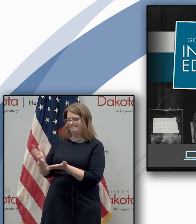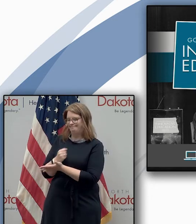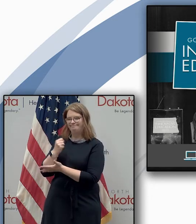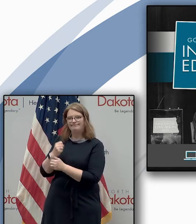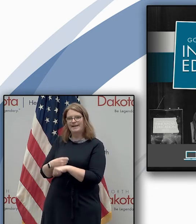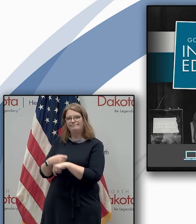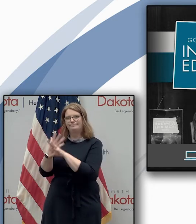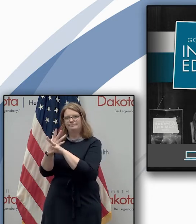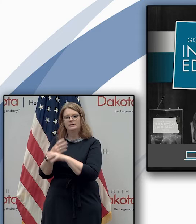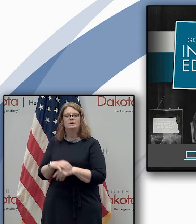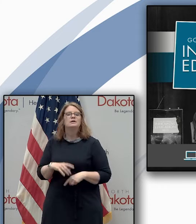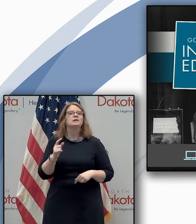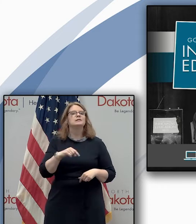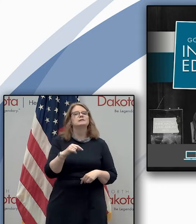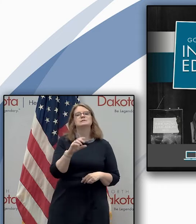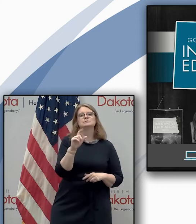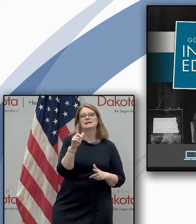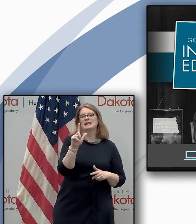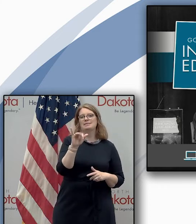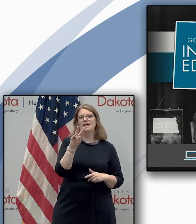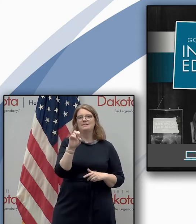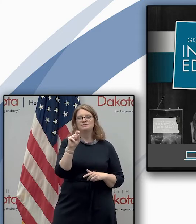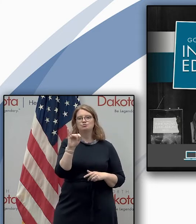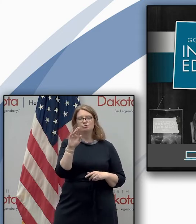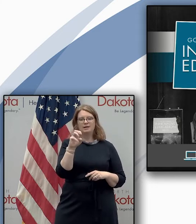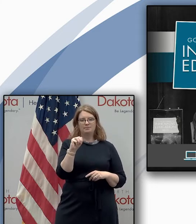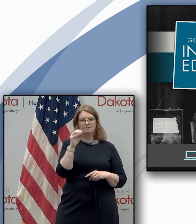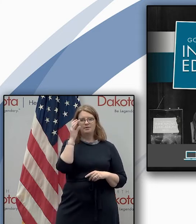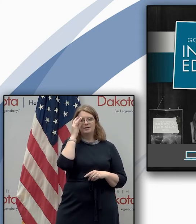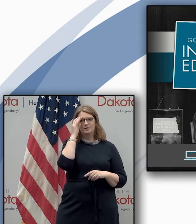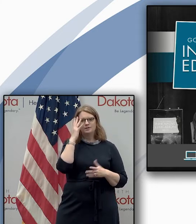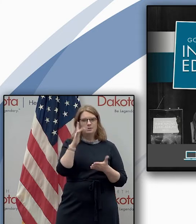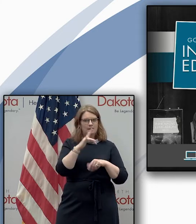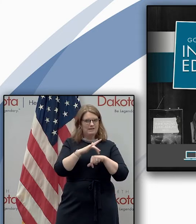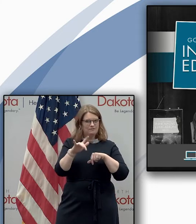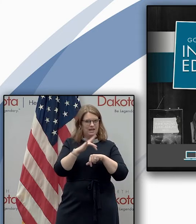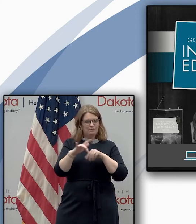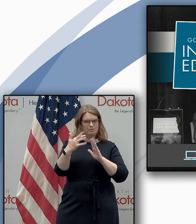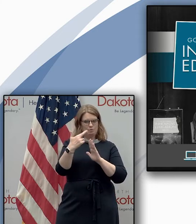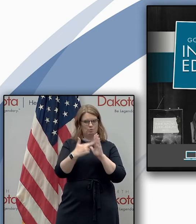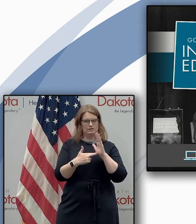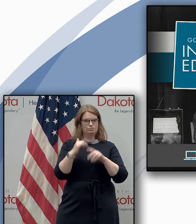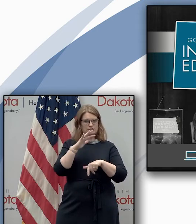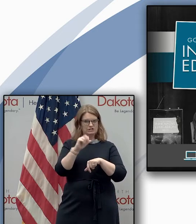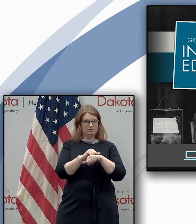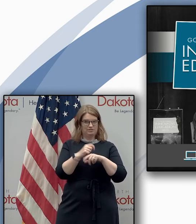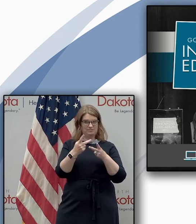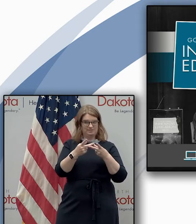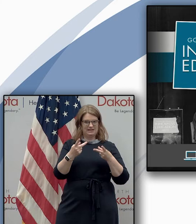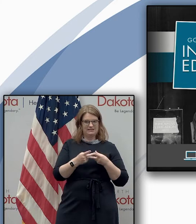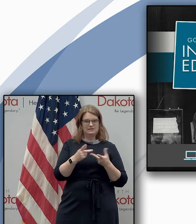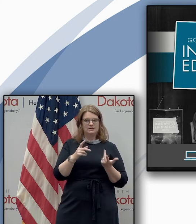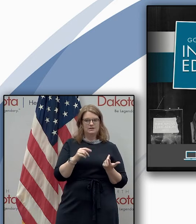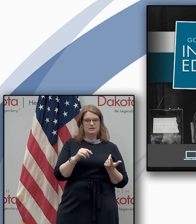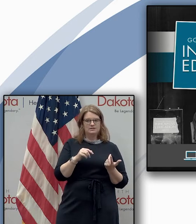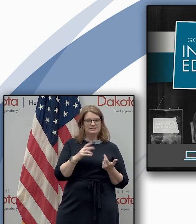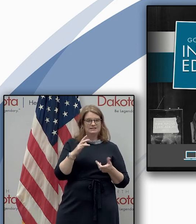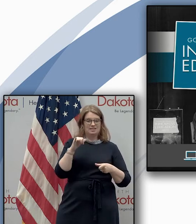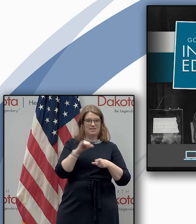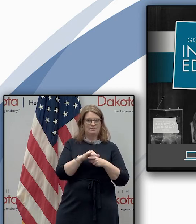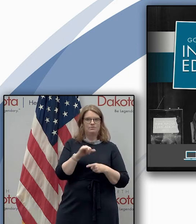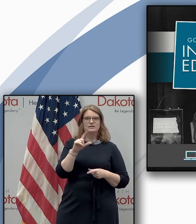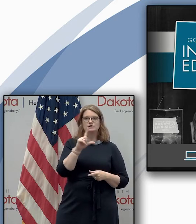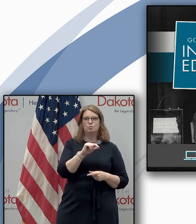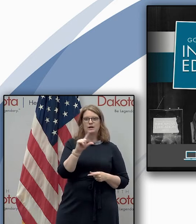summit will be a live stream event uh and it's going to be available uh to for registration reserve your spot now at this is a long one